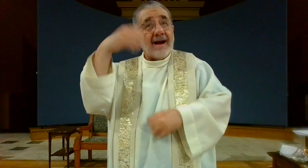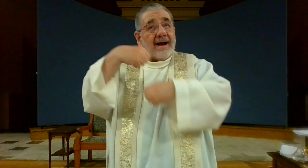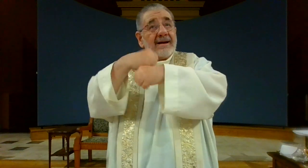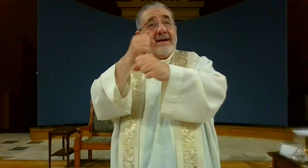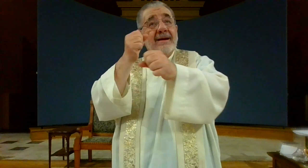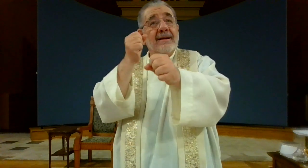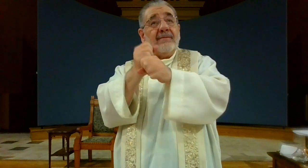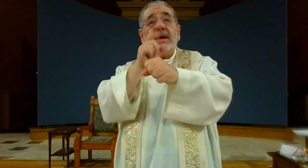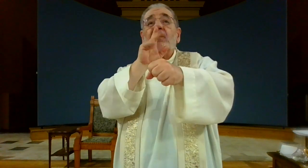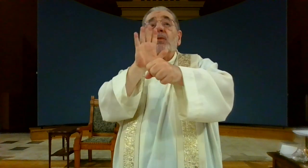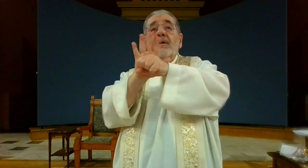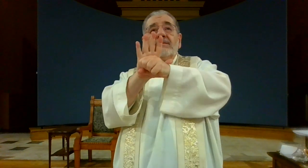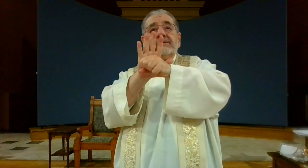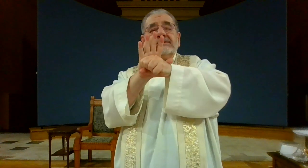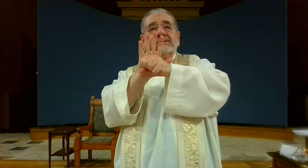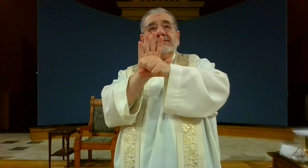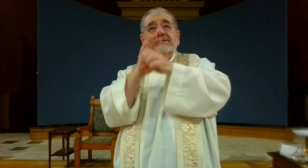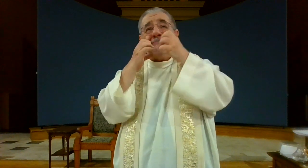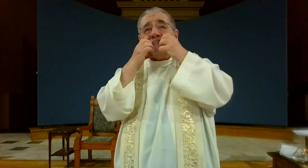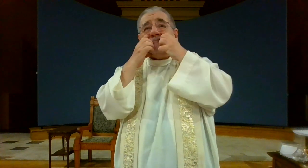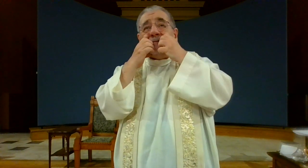God made a promise to love us